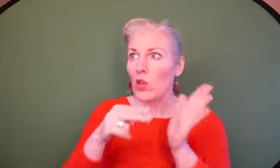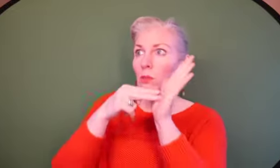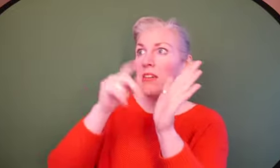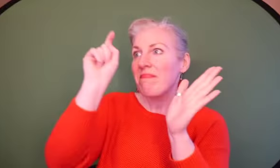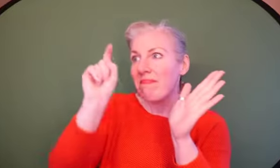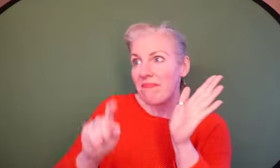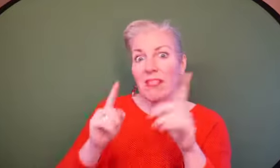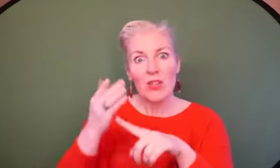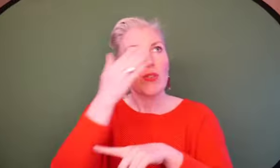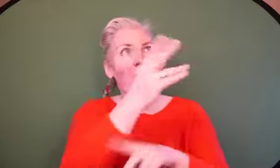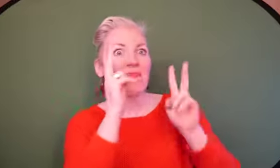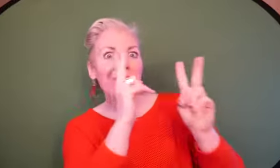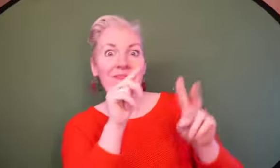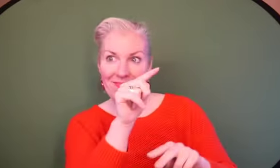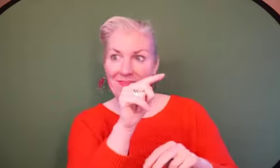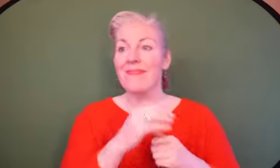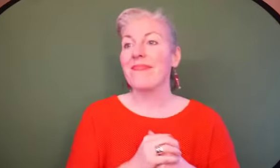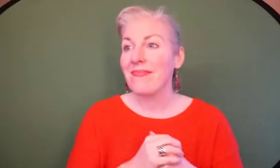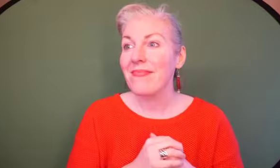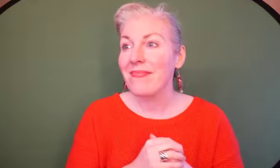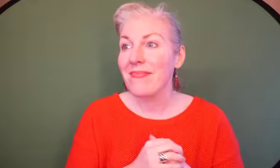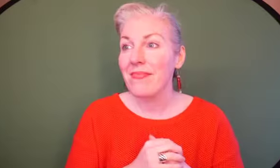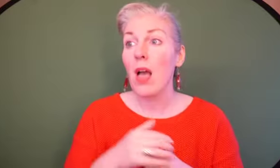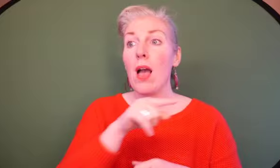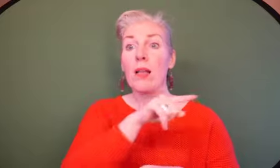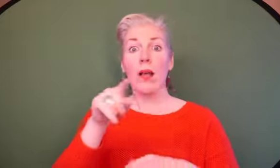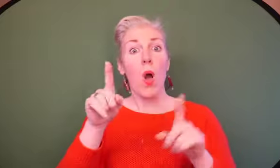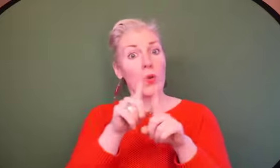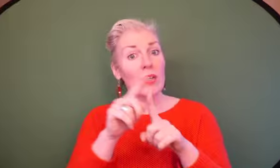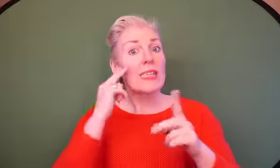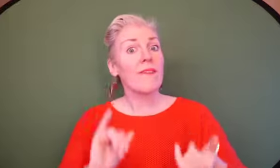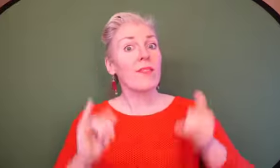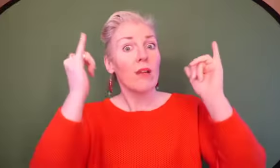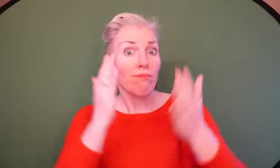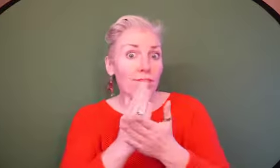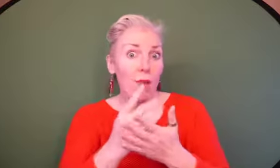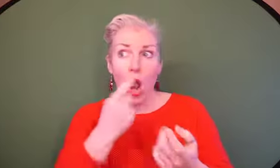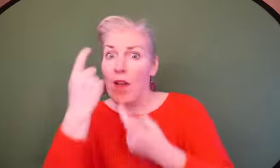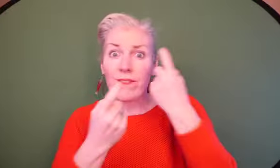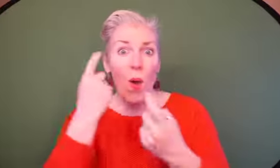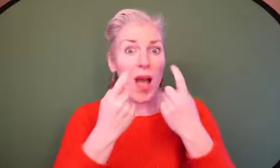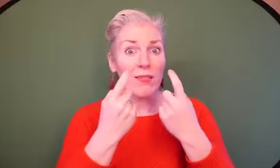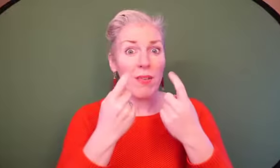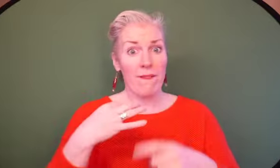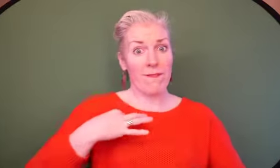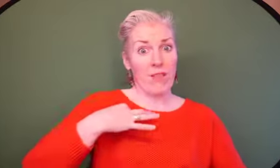Let's talk half an hour or a half. We both have time for hours. I don't know. But that's a good thing. chance